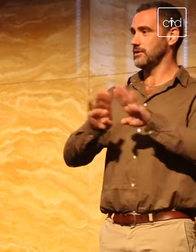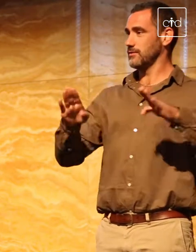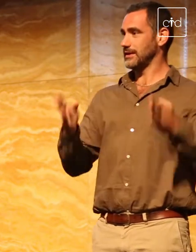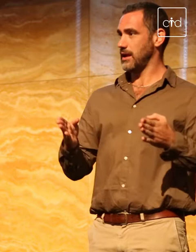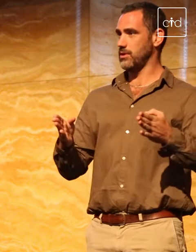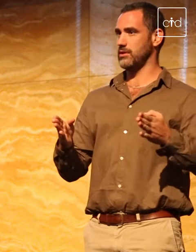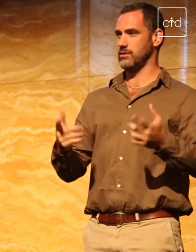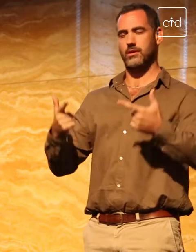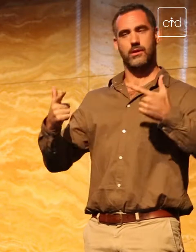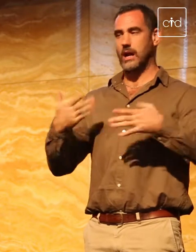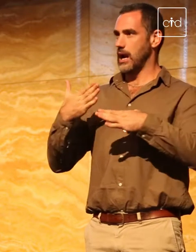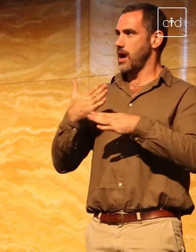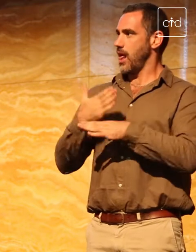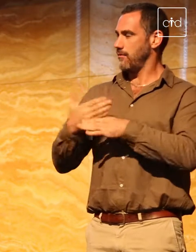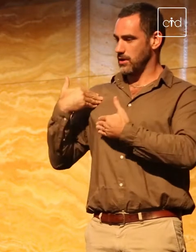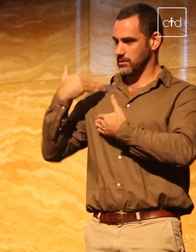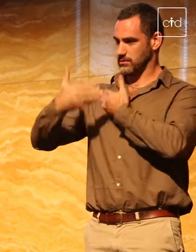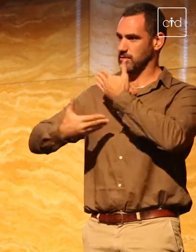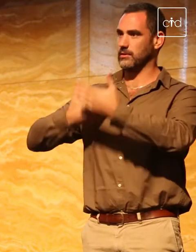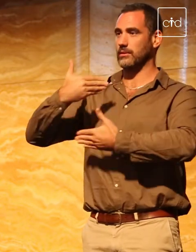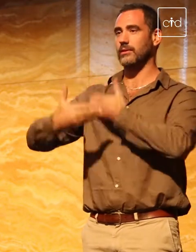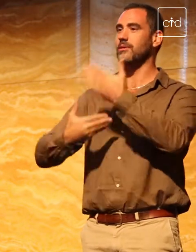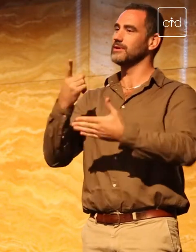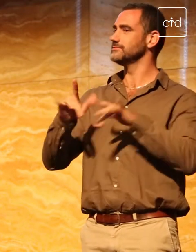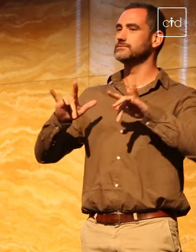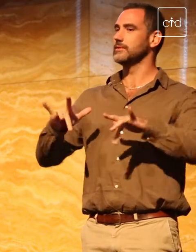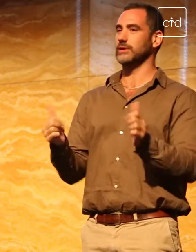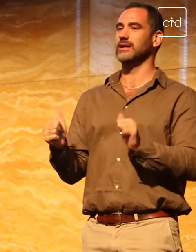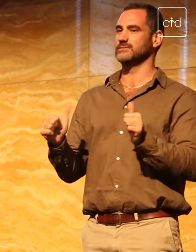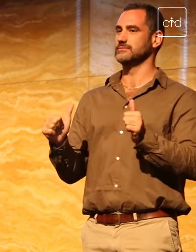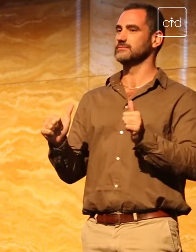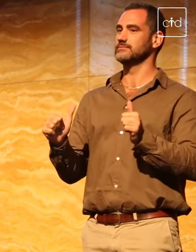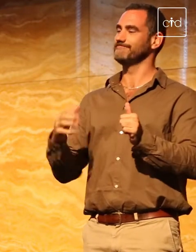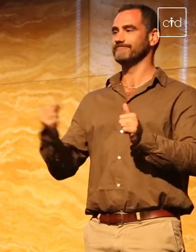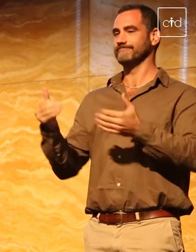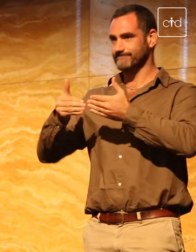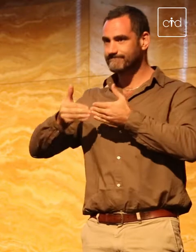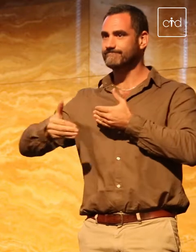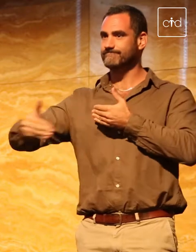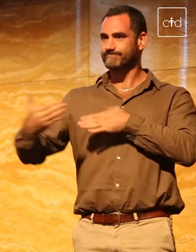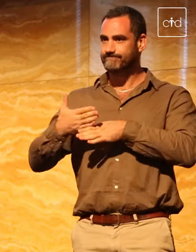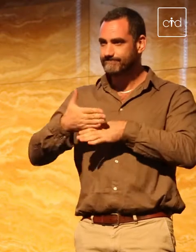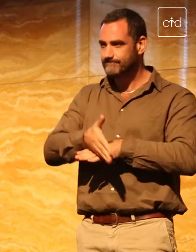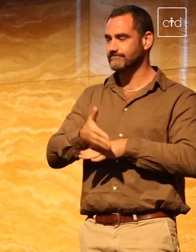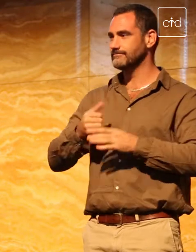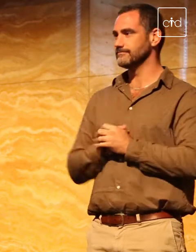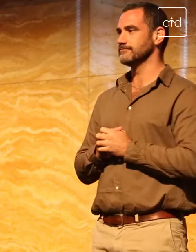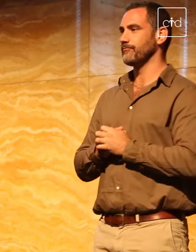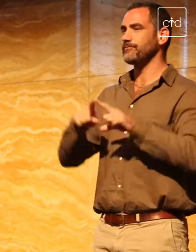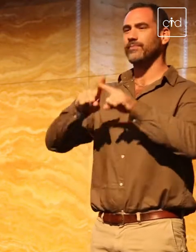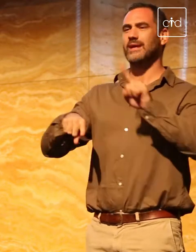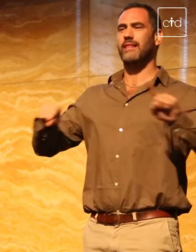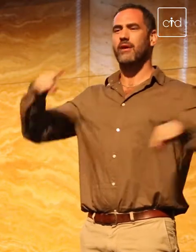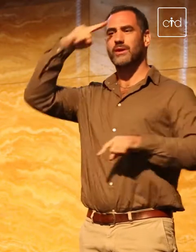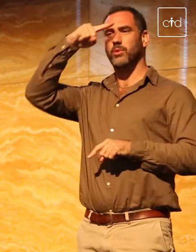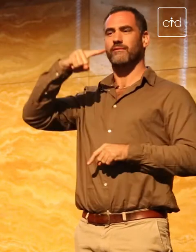lot of work done, but I think there is much more to do. In the various portfolios that